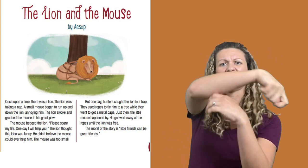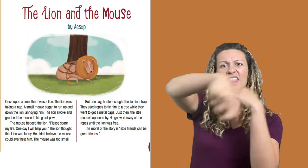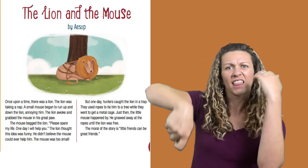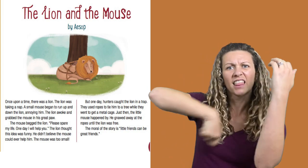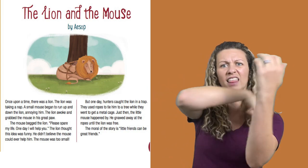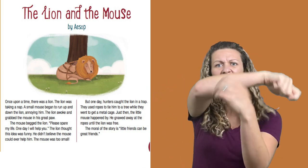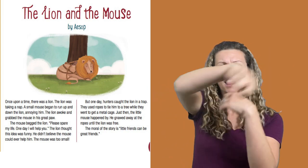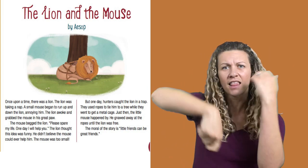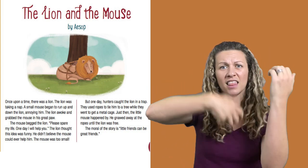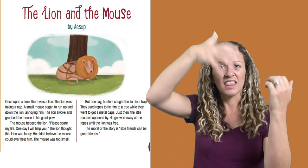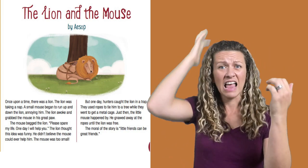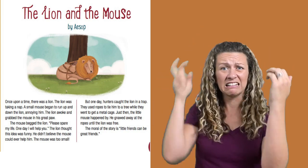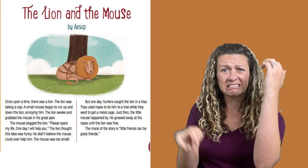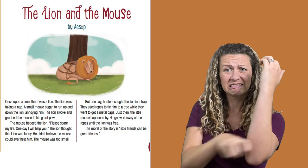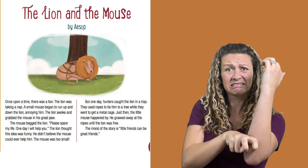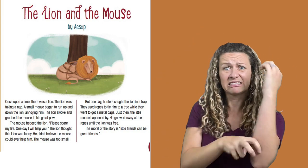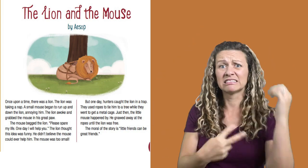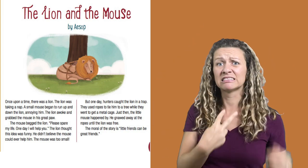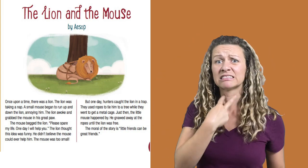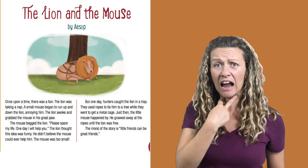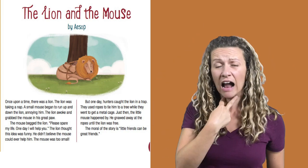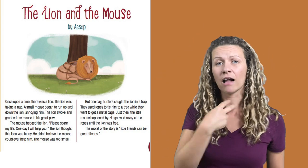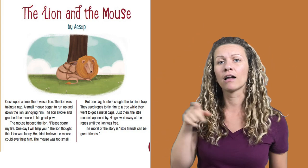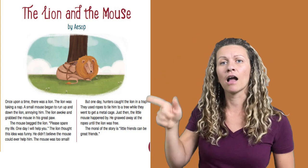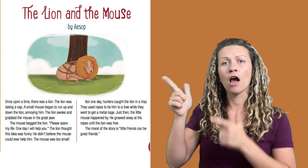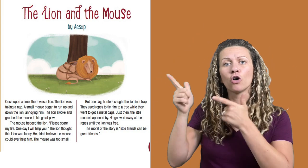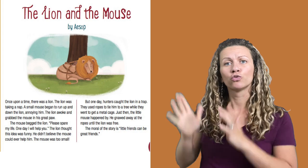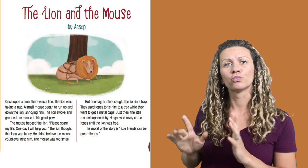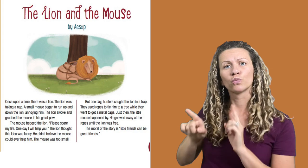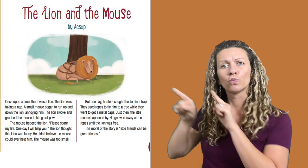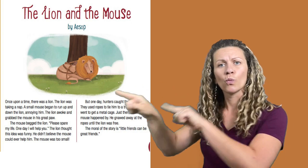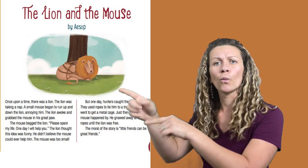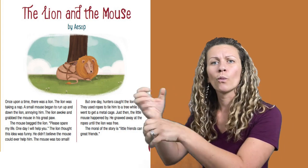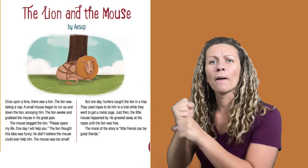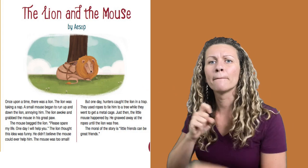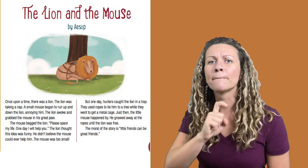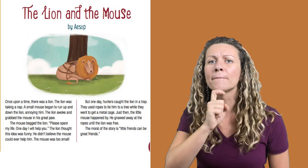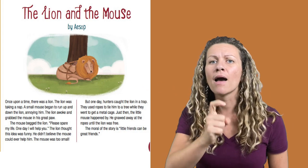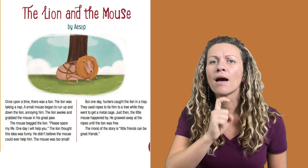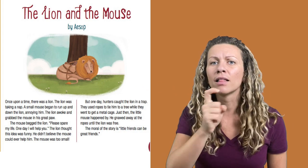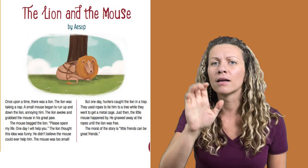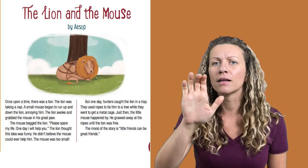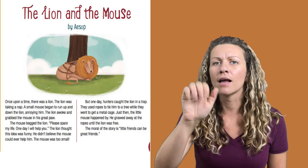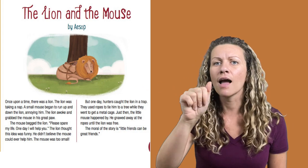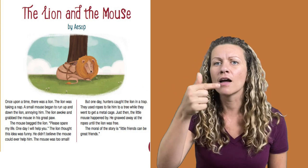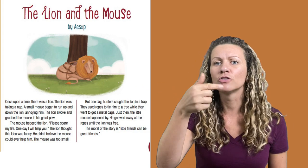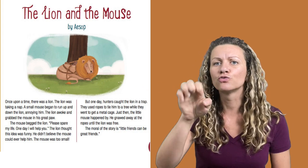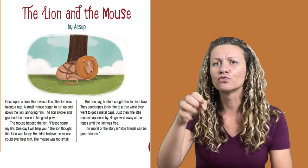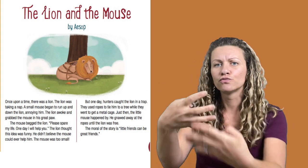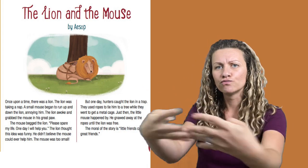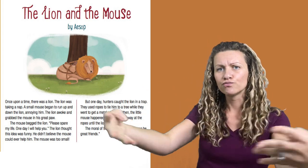while they went to get a metal cage.